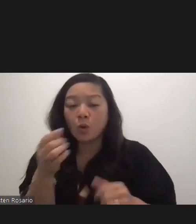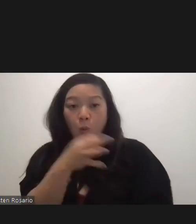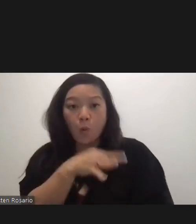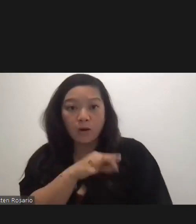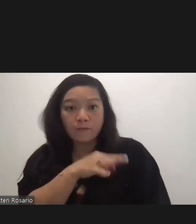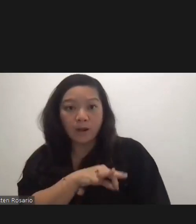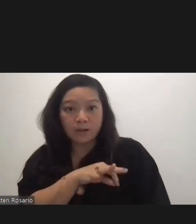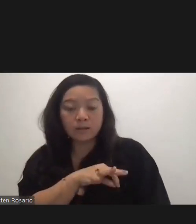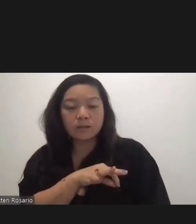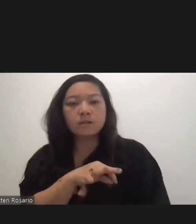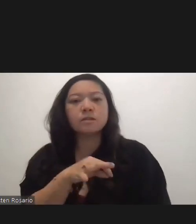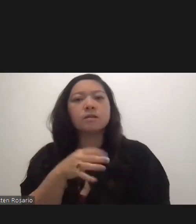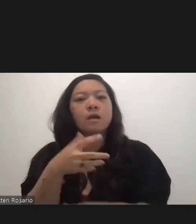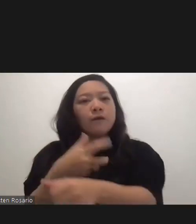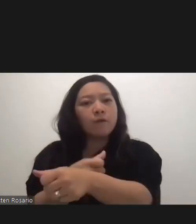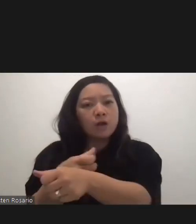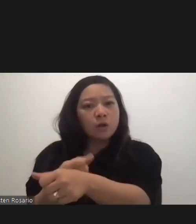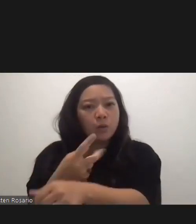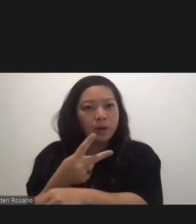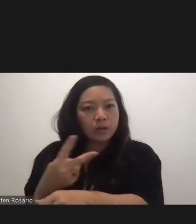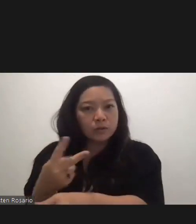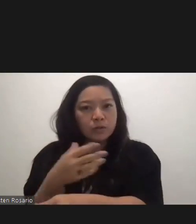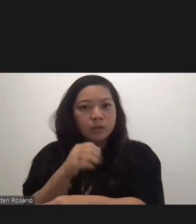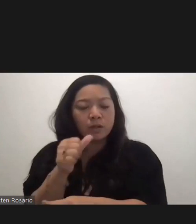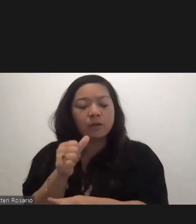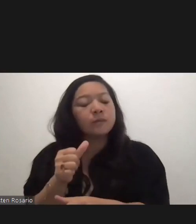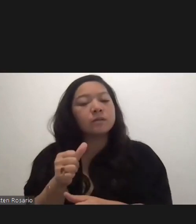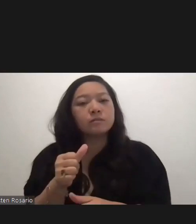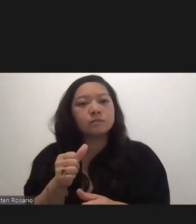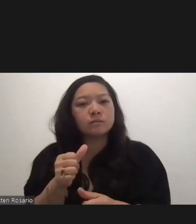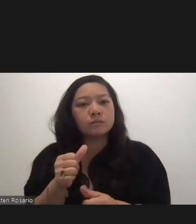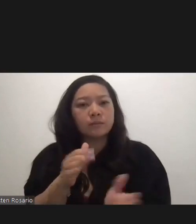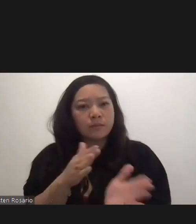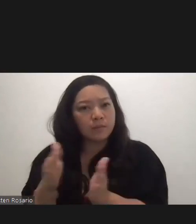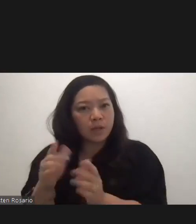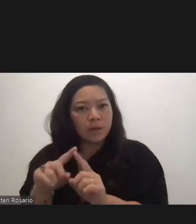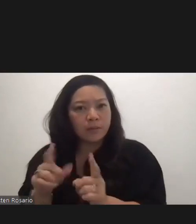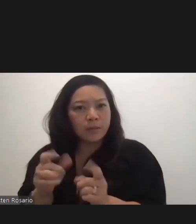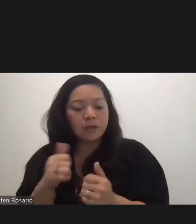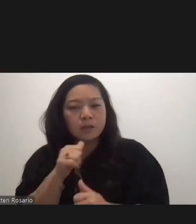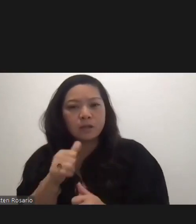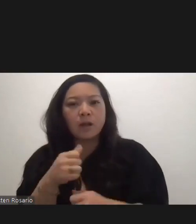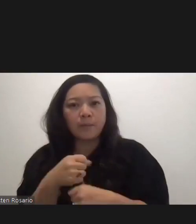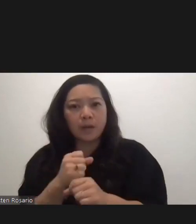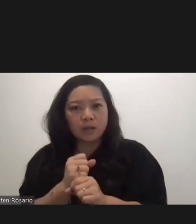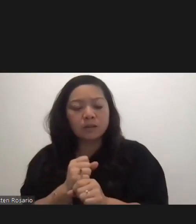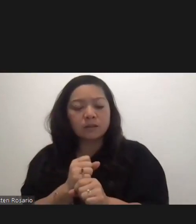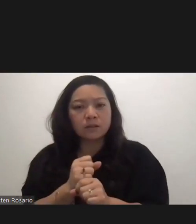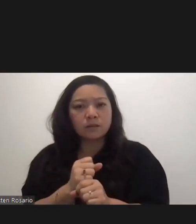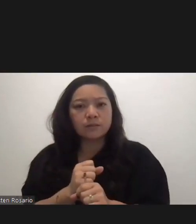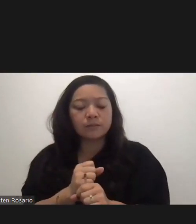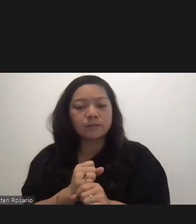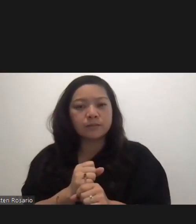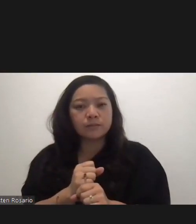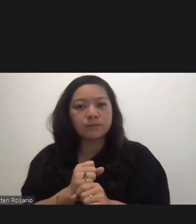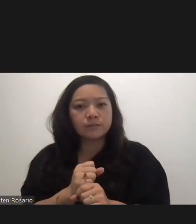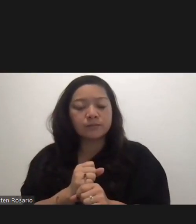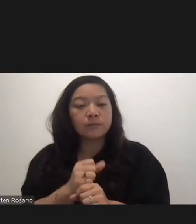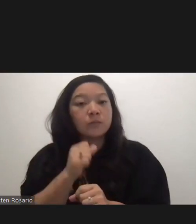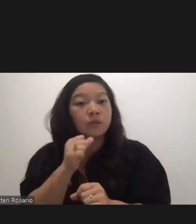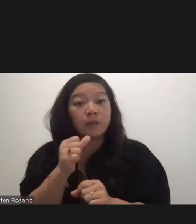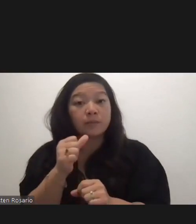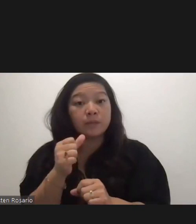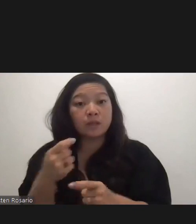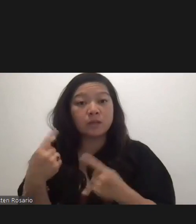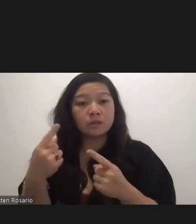even though it's not being part of this pathway, it would be unfair to not make that available to them. So, it wouldn't be at midnight, but